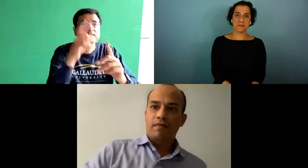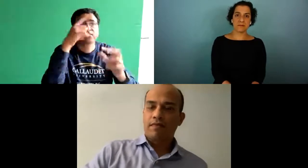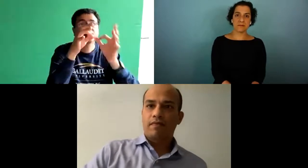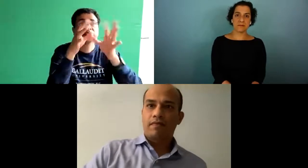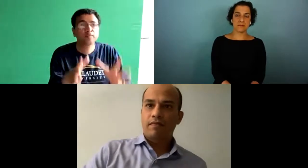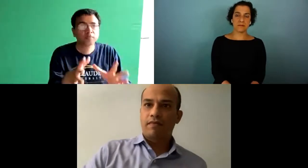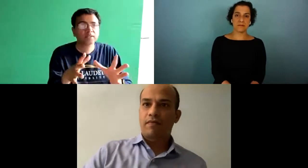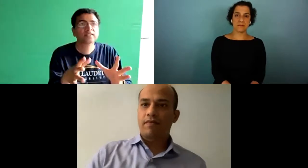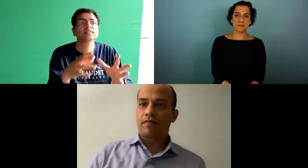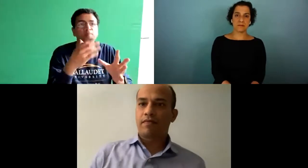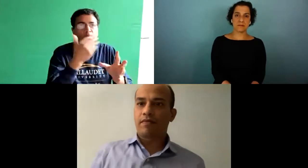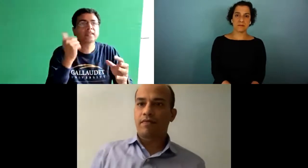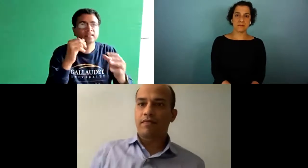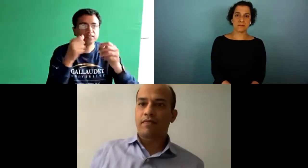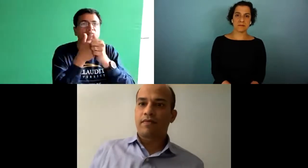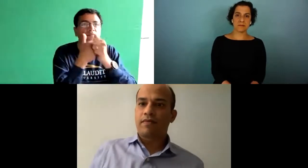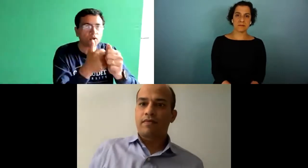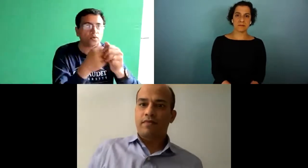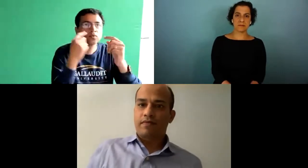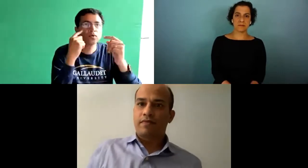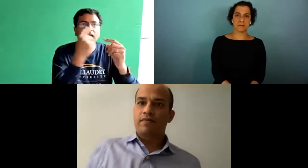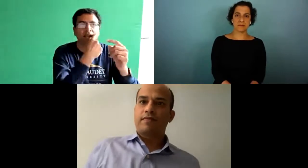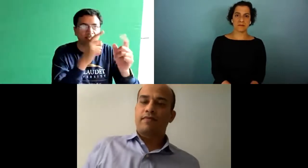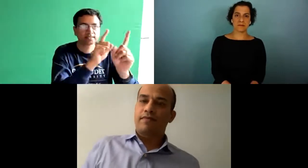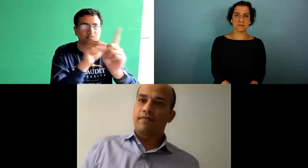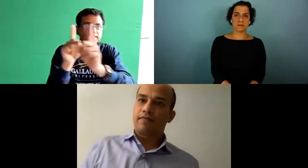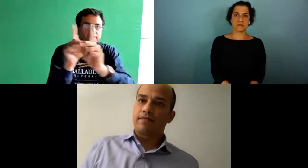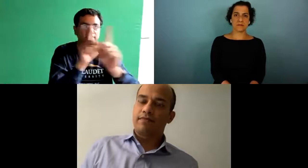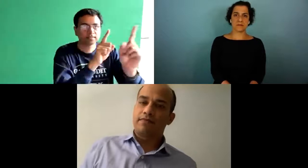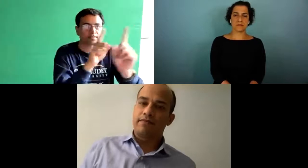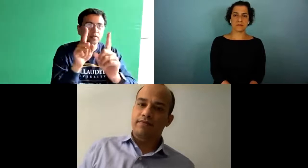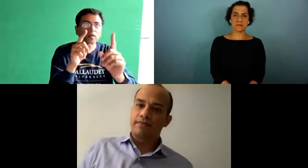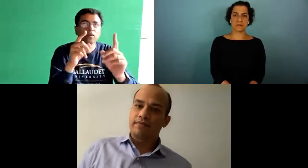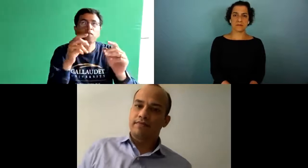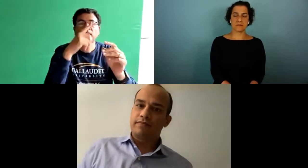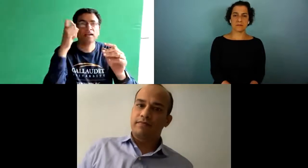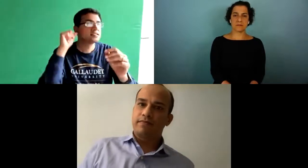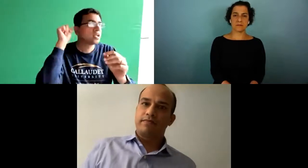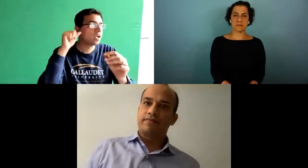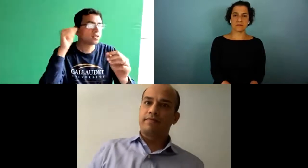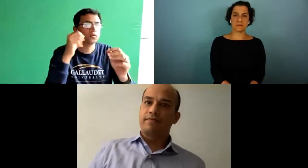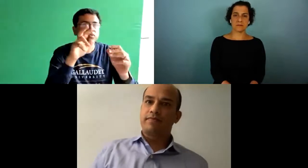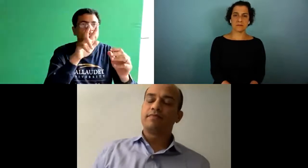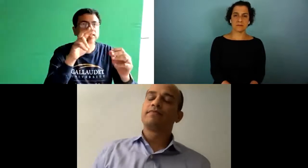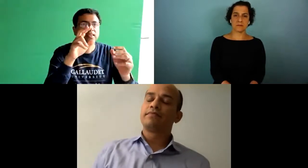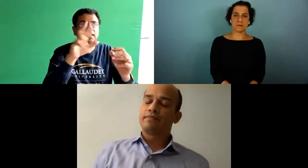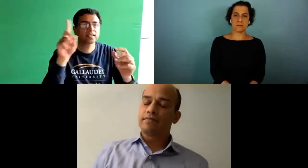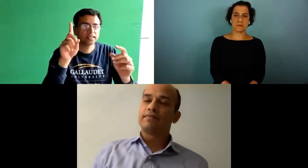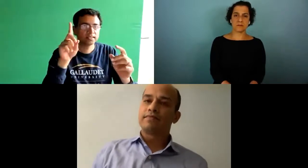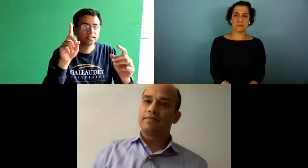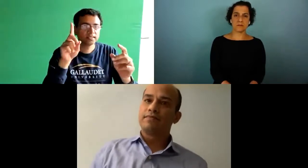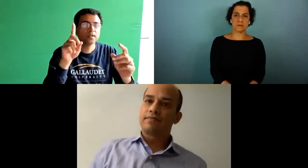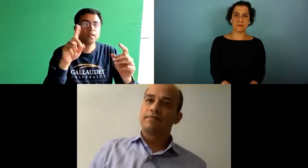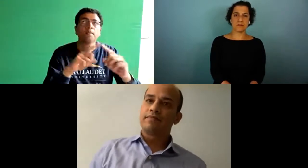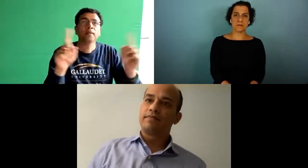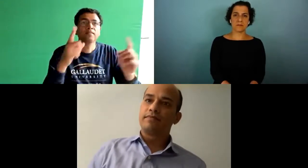orientation so it depends on the application for interpreting i would say that it's better to be yoked to the viewer because